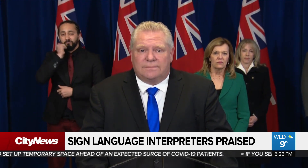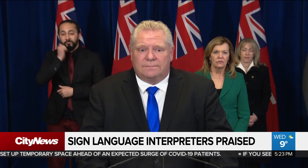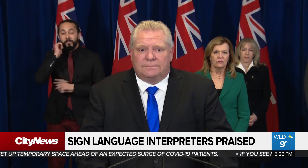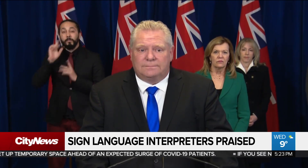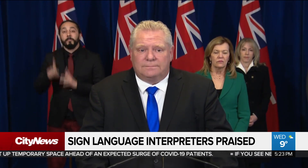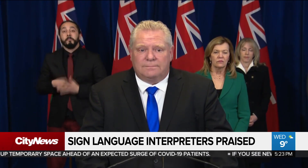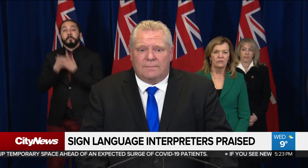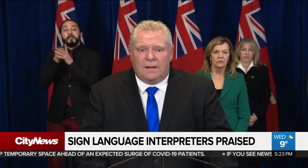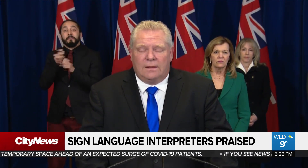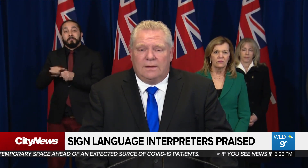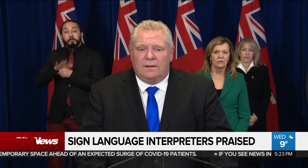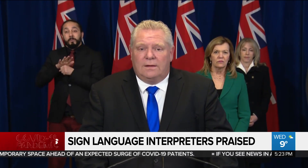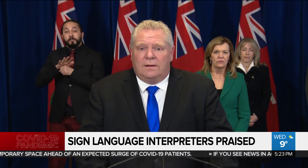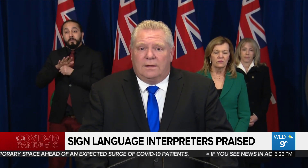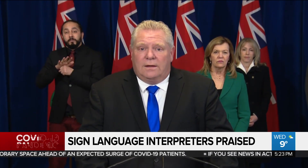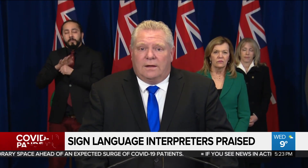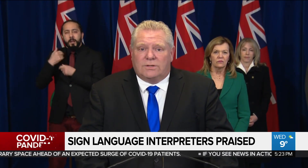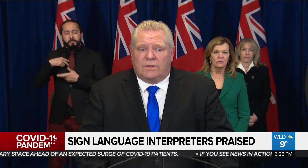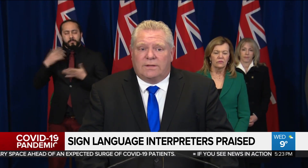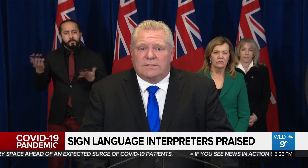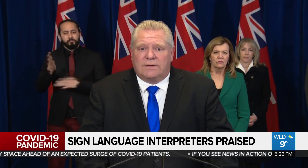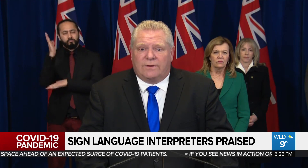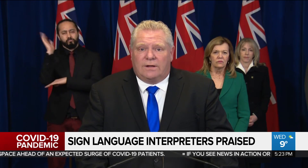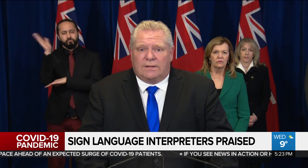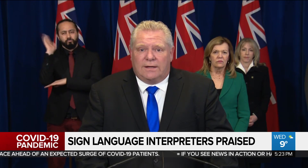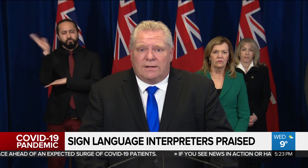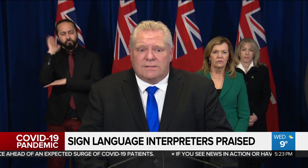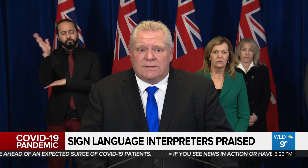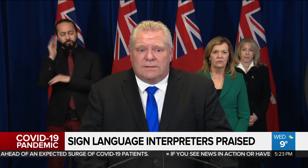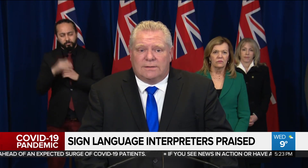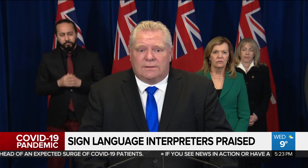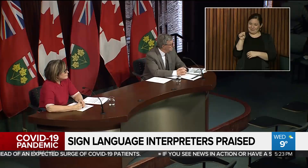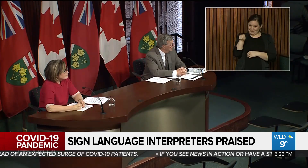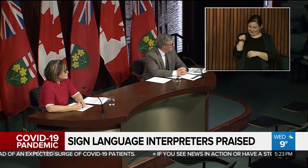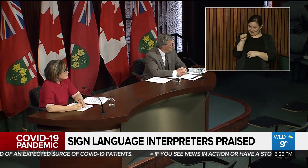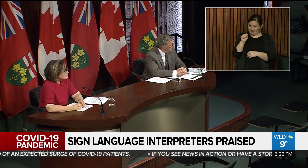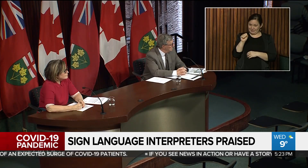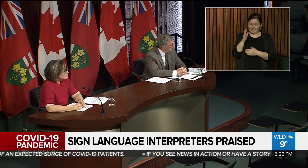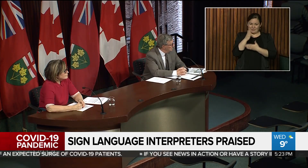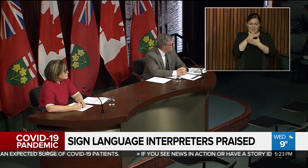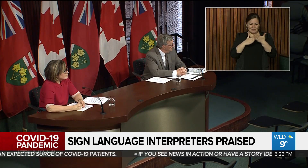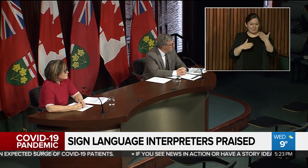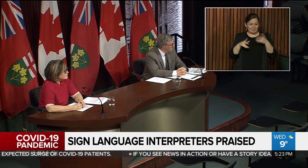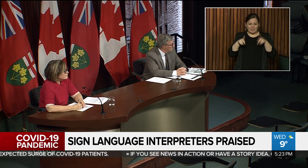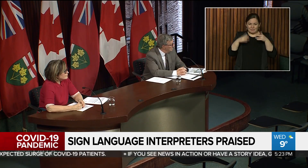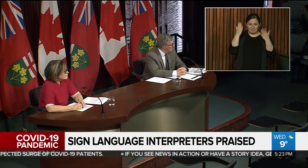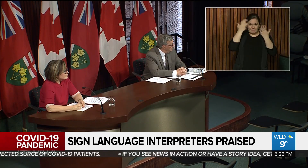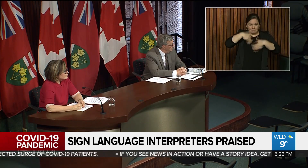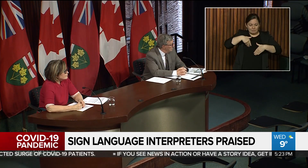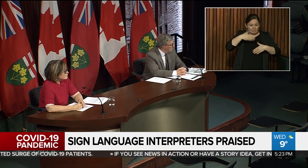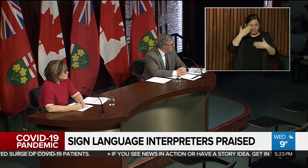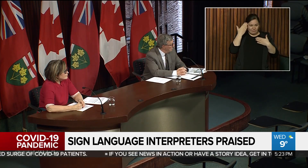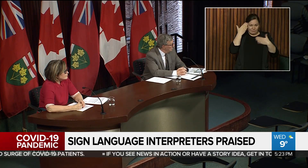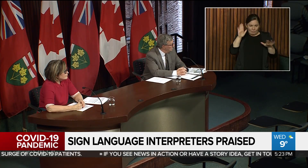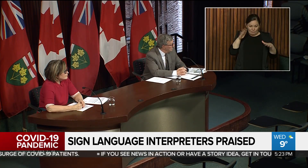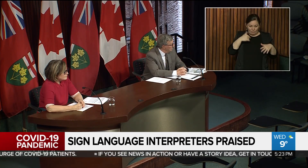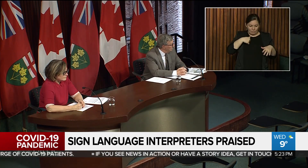interpreter you see for the provincial government updates at Queen's Park. And Kim Pelletier is usually the deaf interpreter you see during